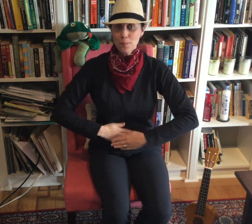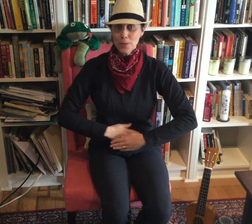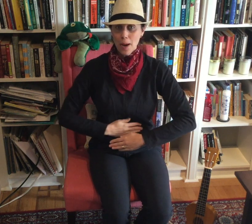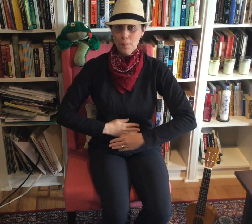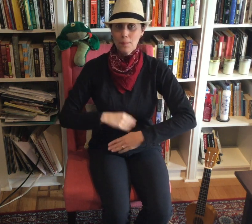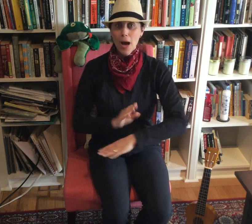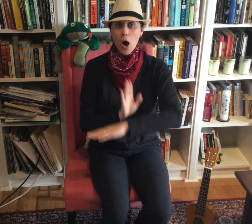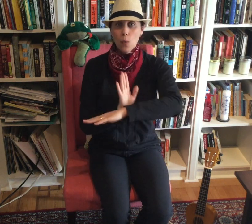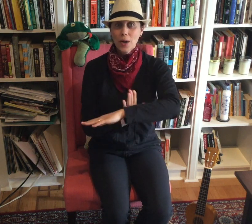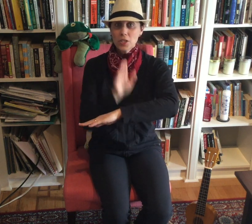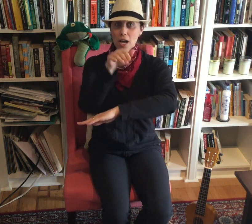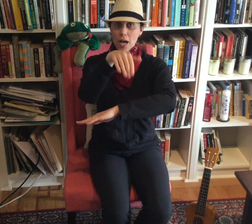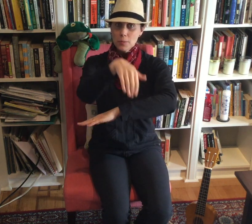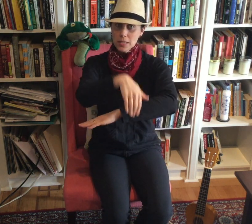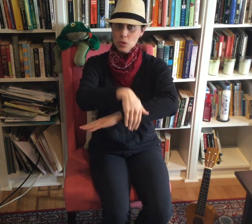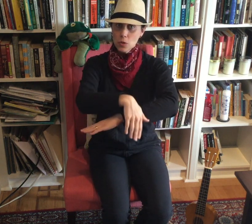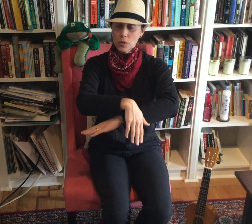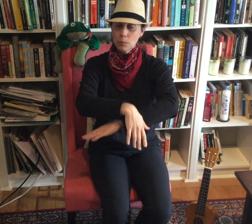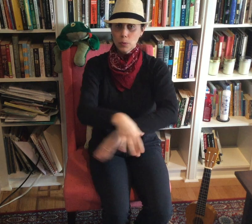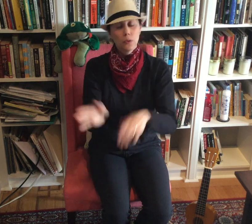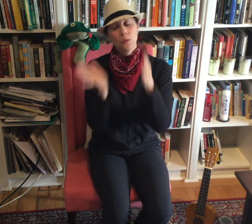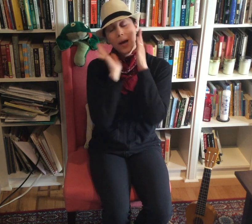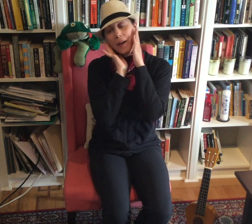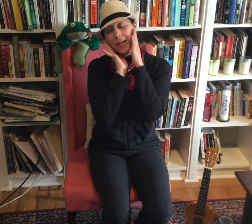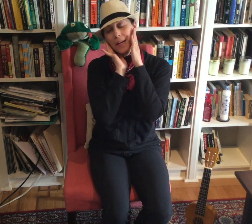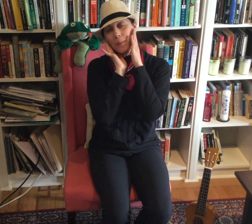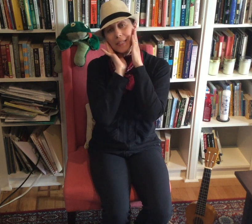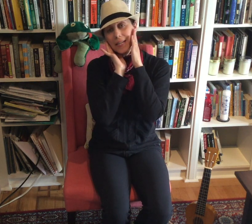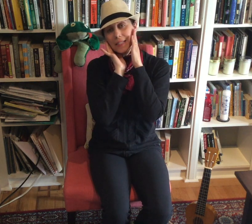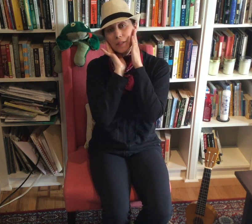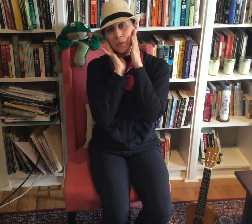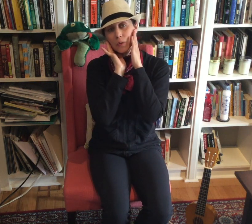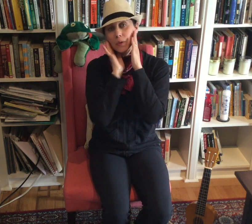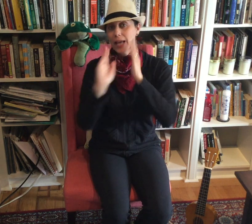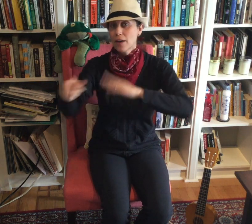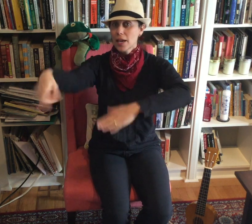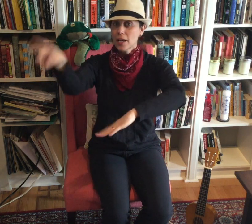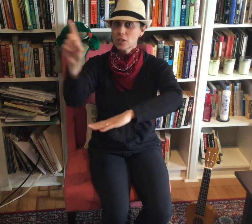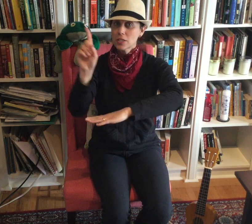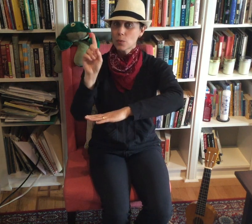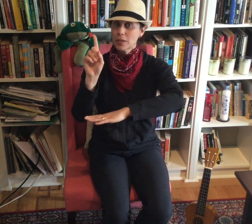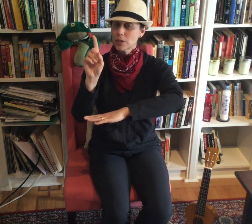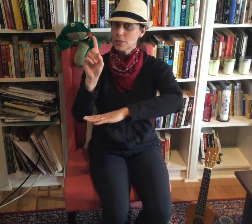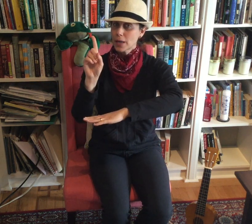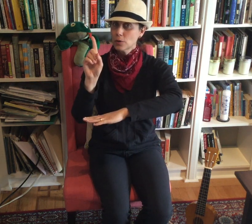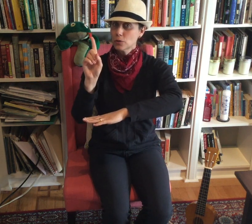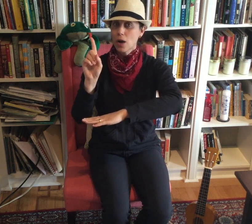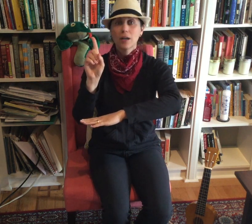yum. One jumped into the pool where it was nice and cool, now there's just one green speckled frog,